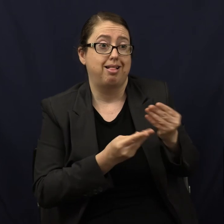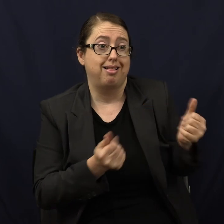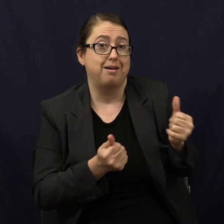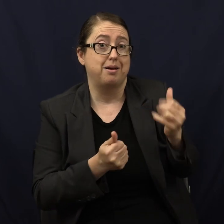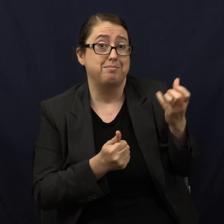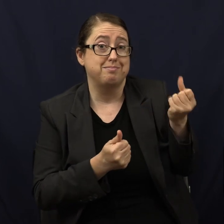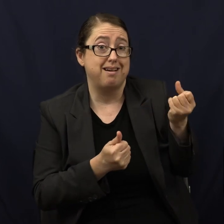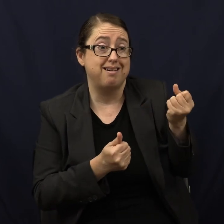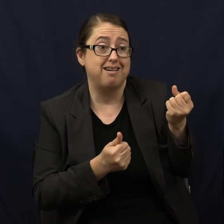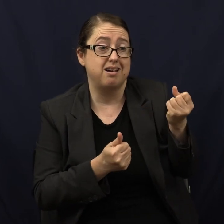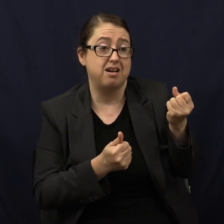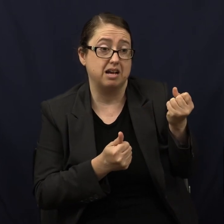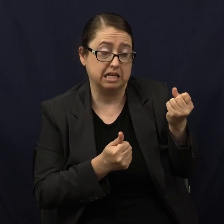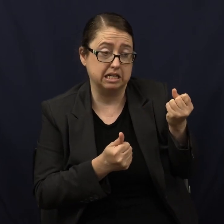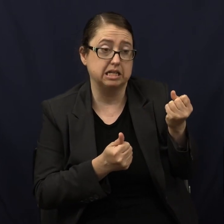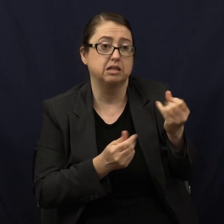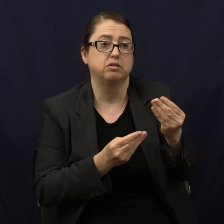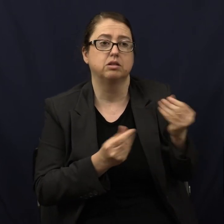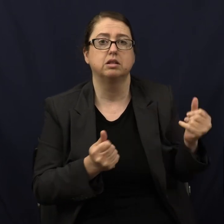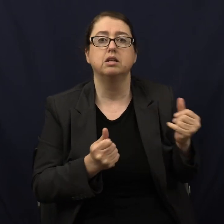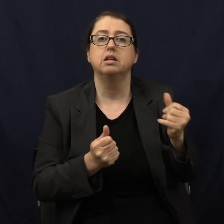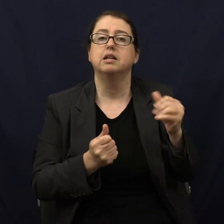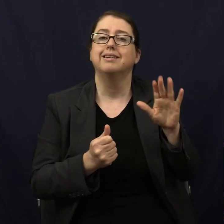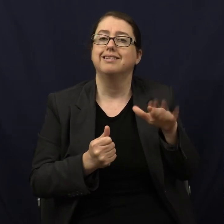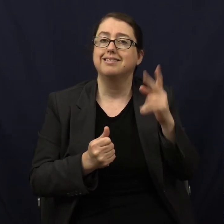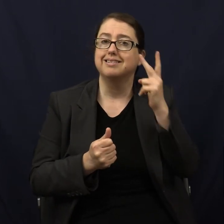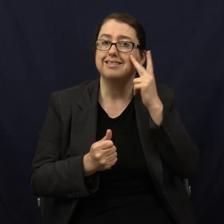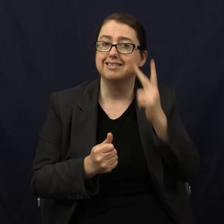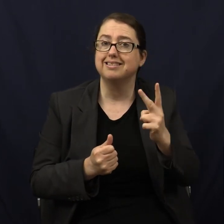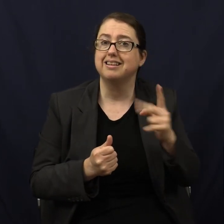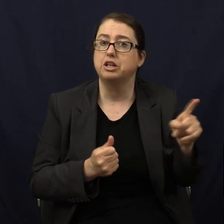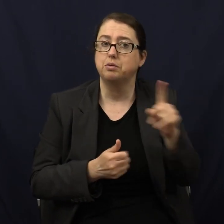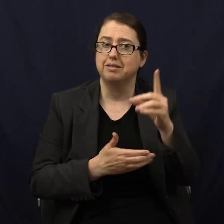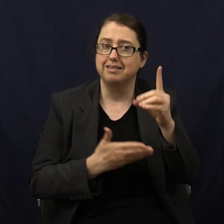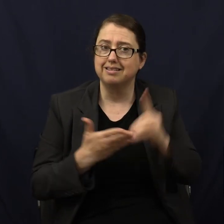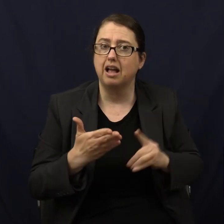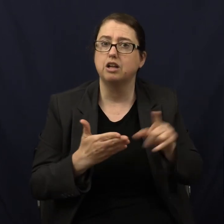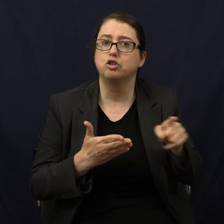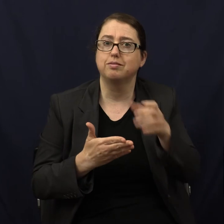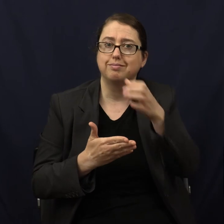Yes. See, you were designed to drink milk. Your mother's milk.